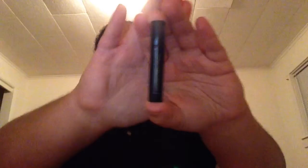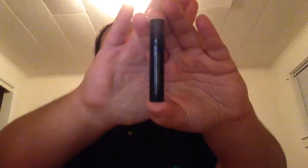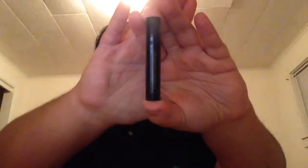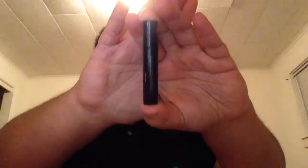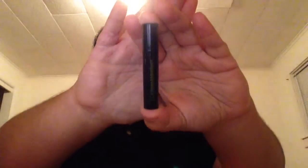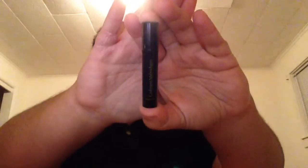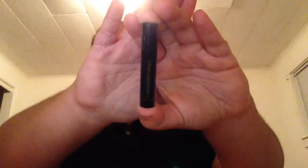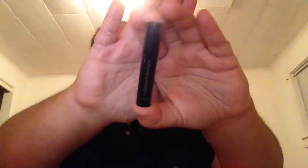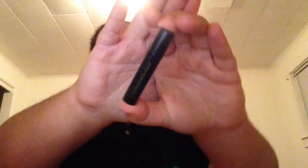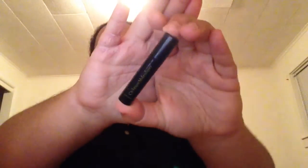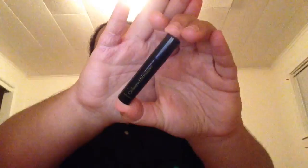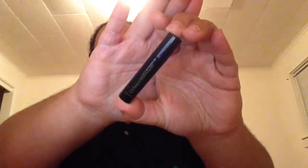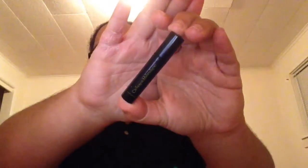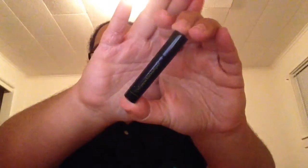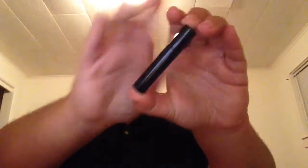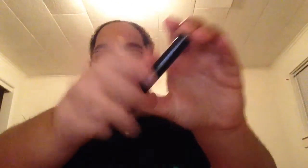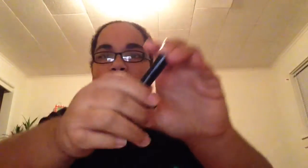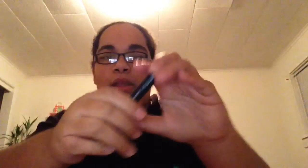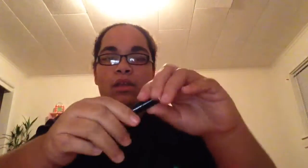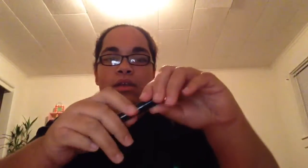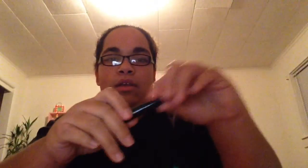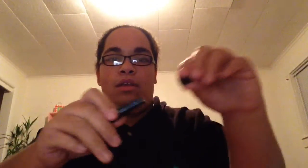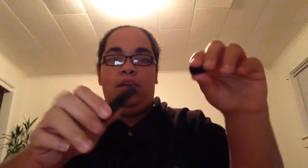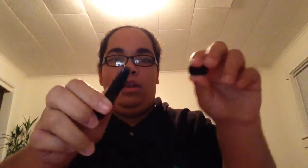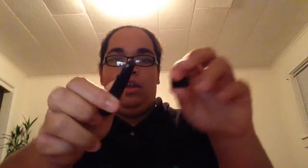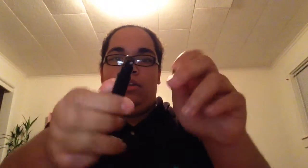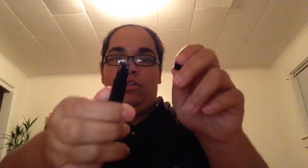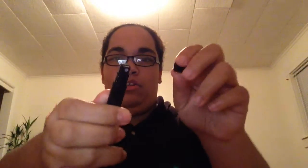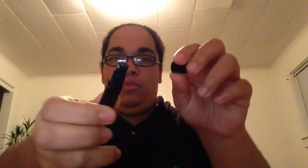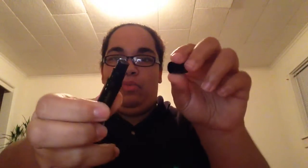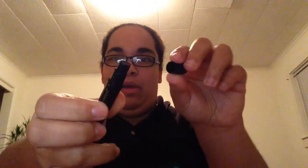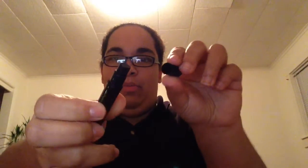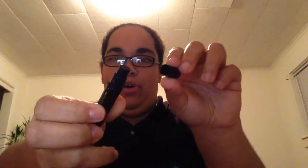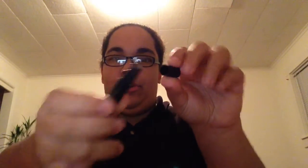and then the spray part